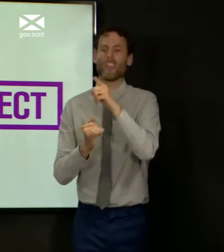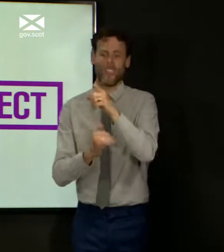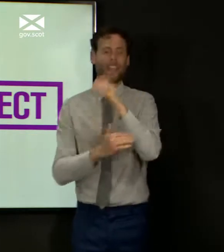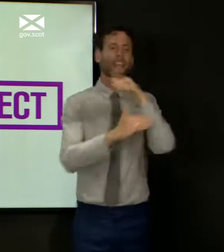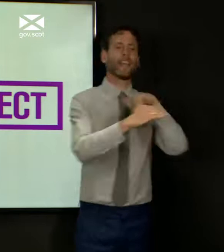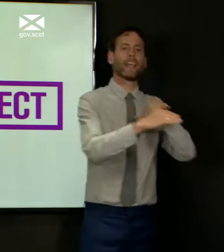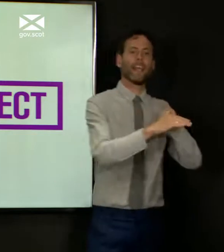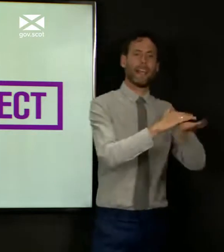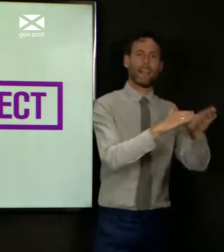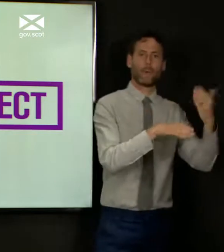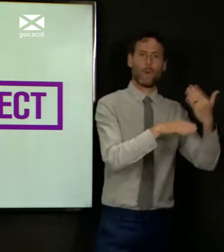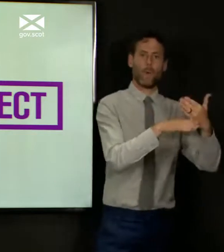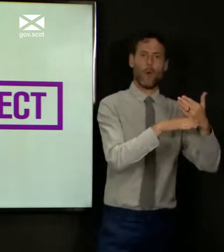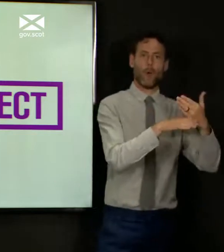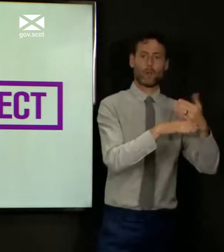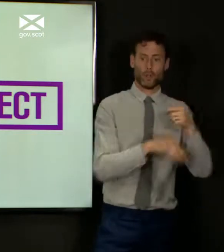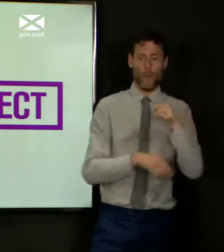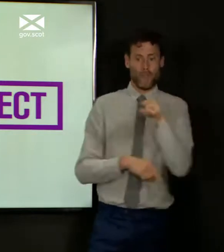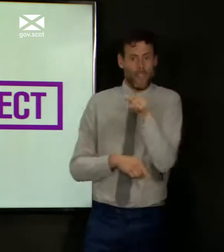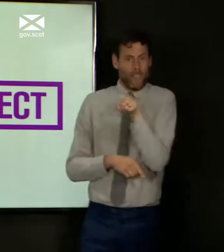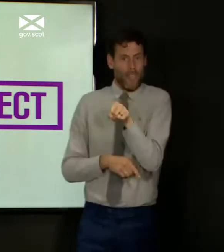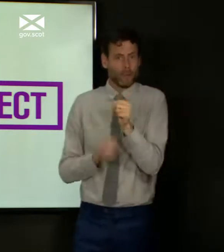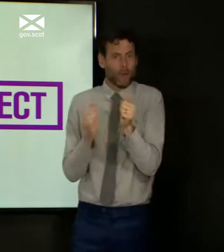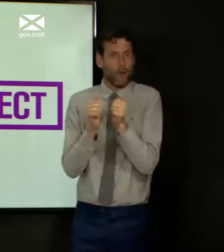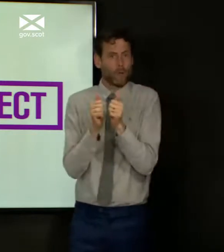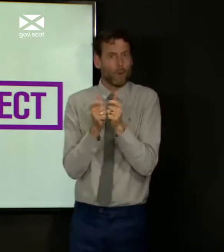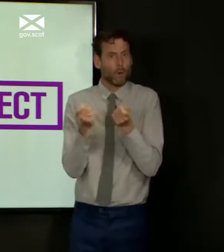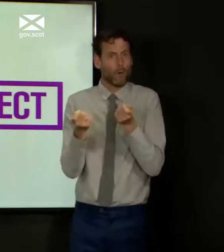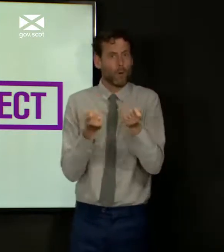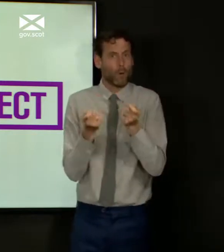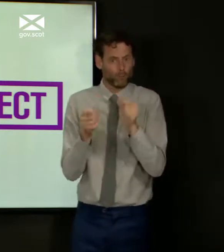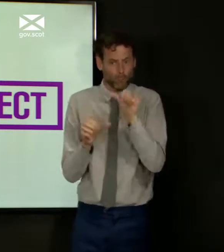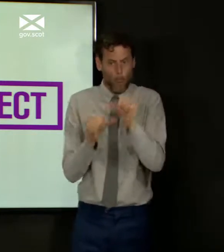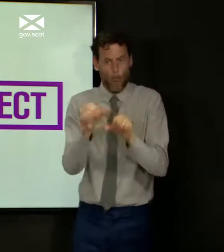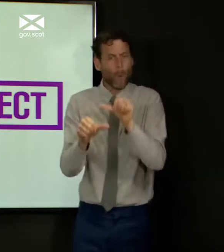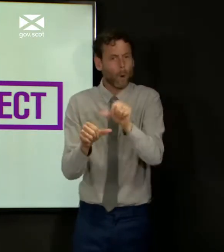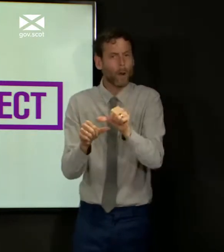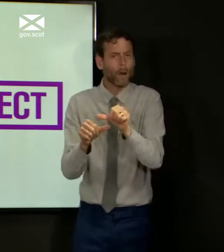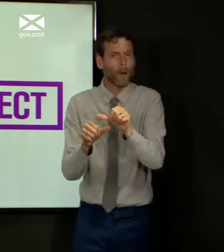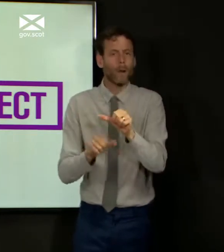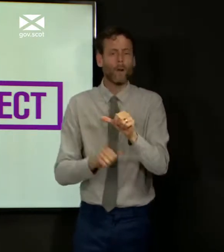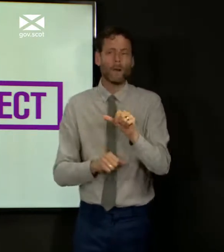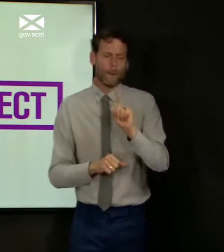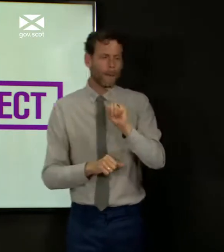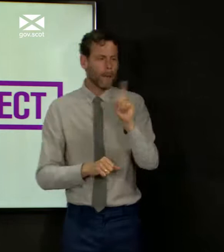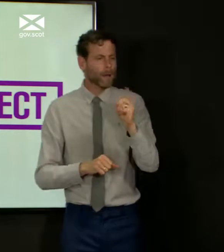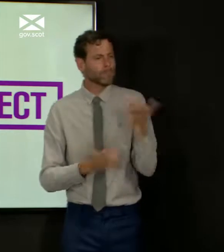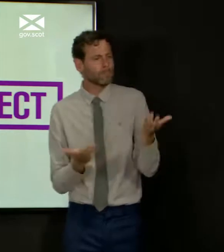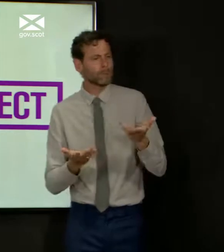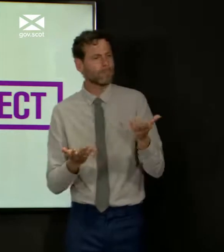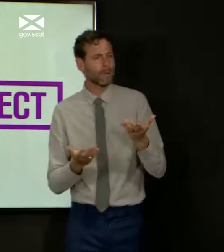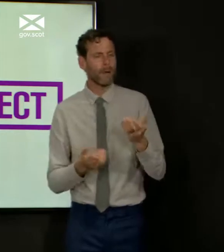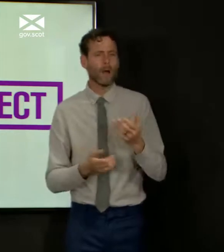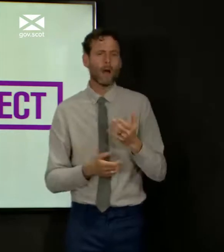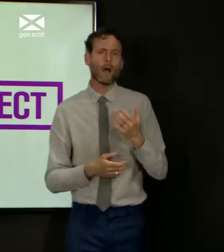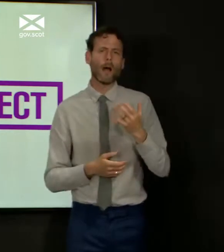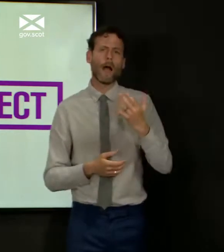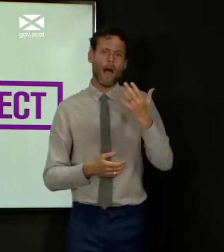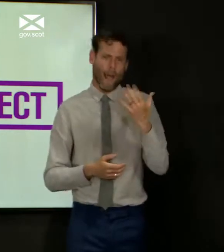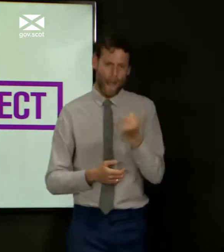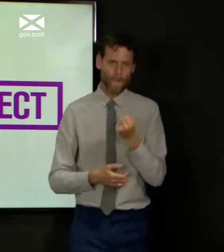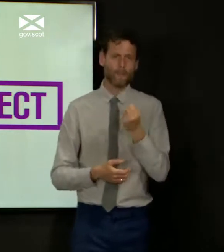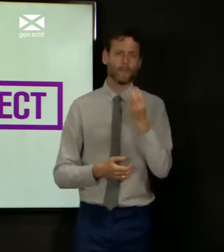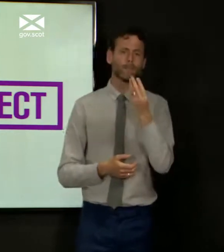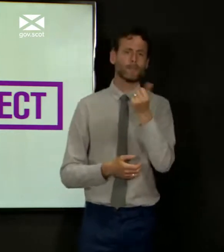to me that those were appropriate mitigating measures. Of course, it does remain the case that we have a number of